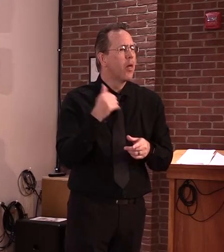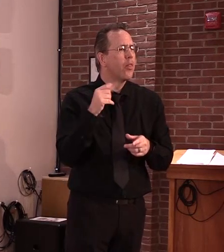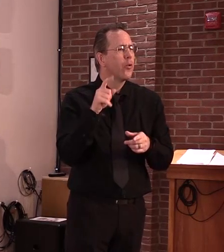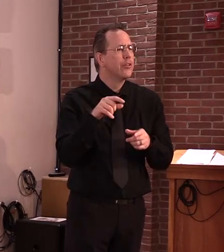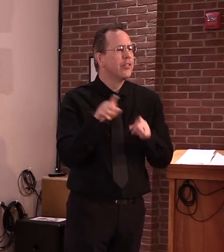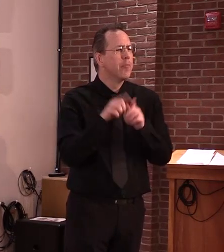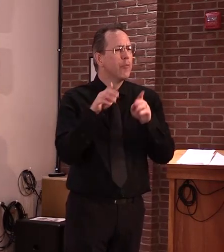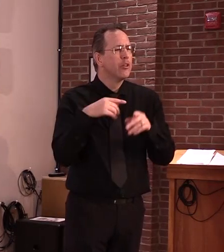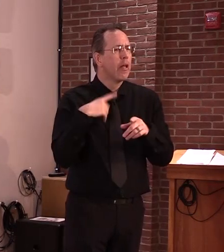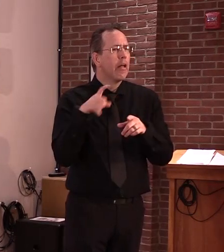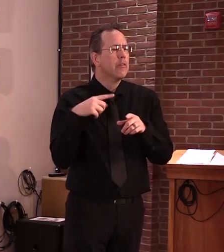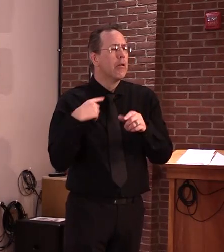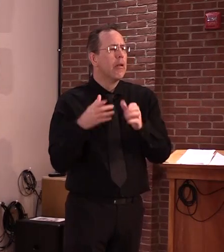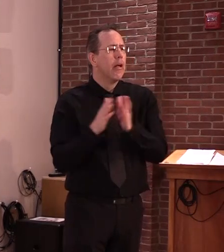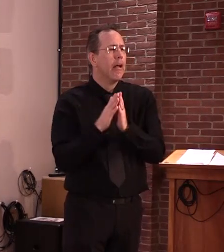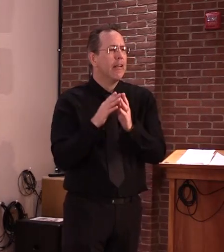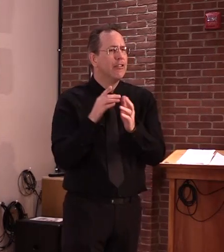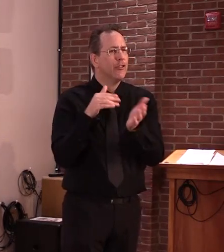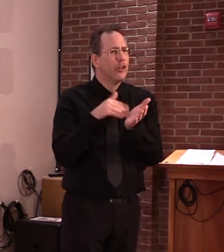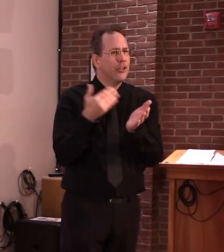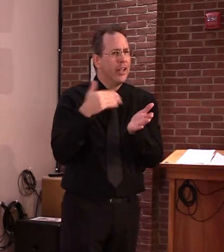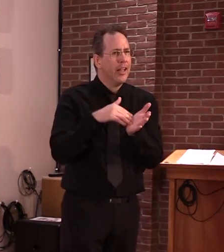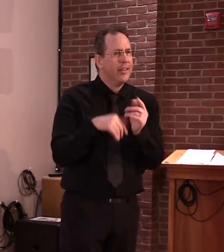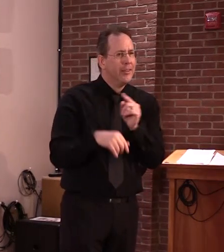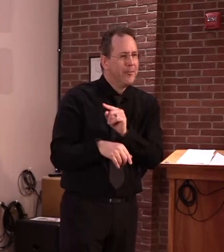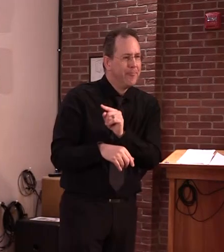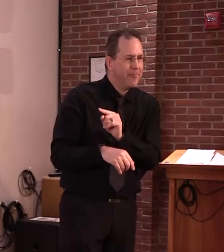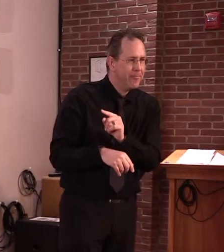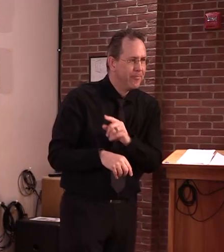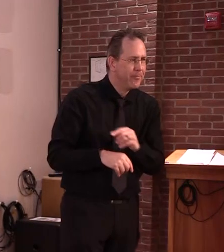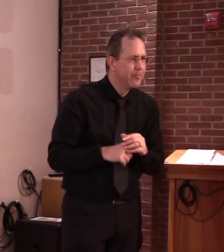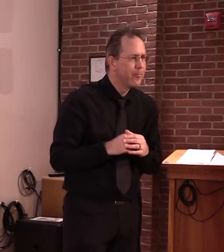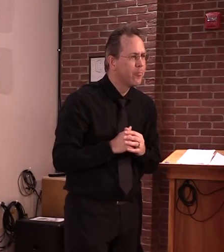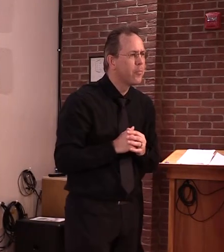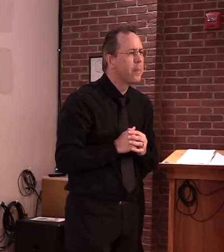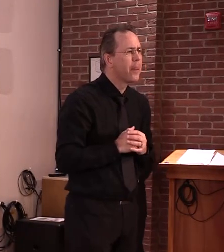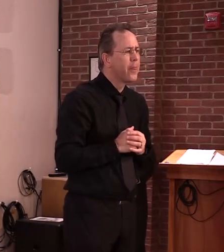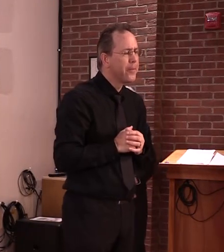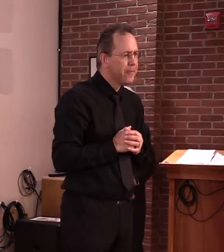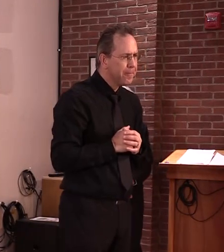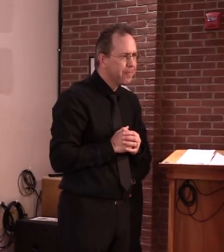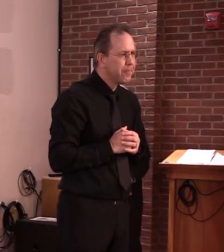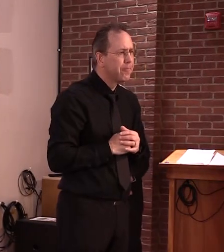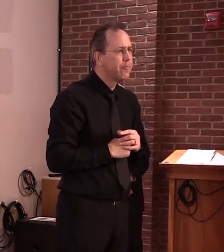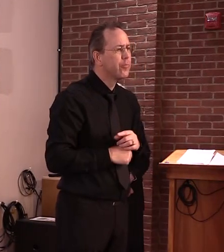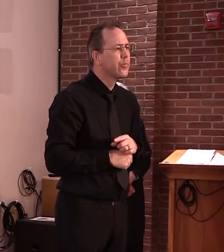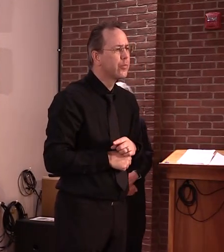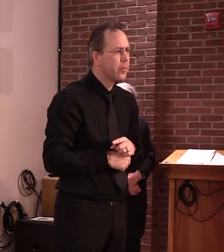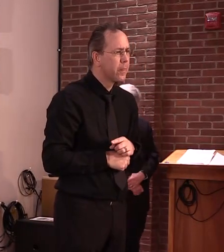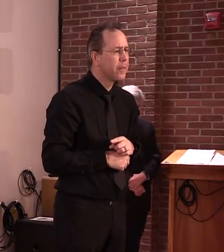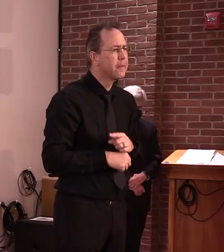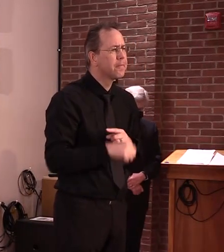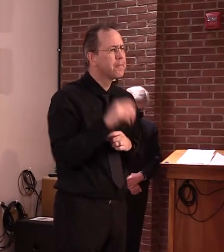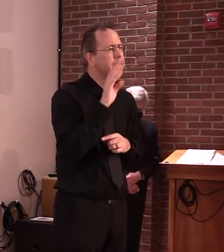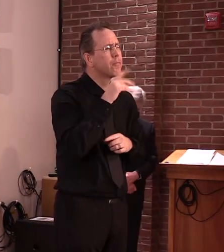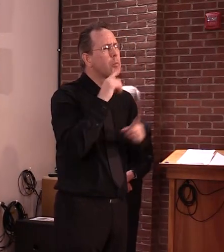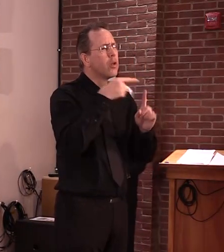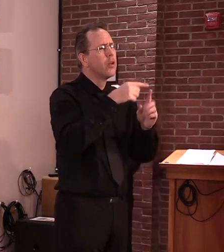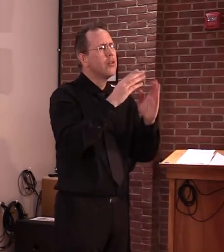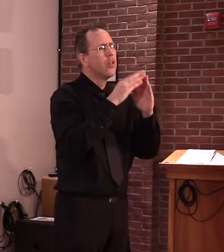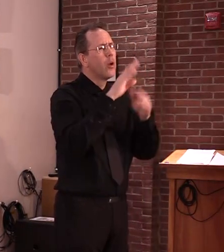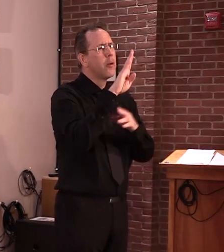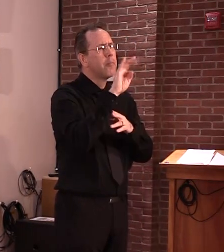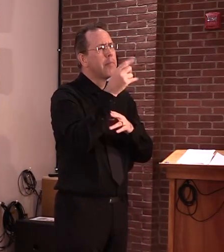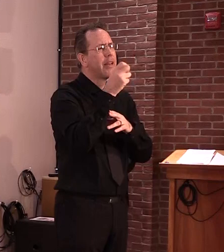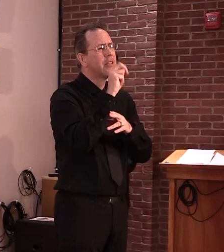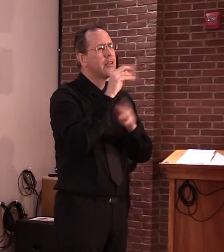I think it was Lisa who asked a question regarding the increase in Bennington. At a congregate living facility, I know you